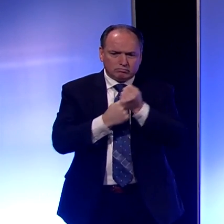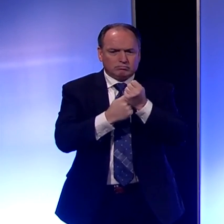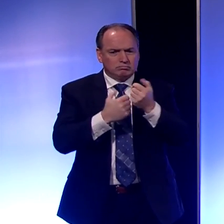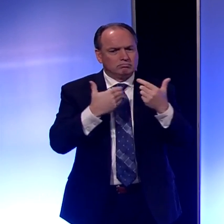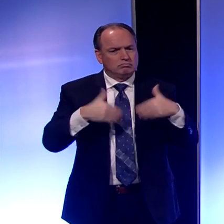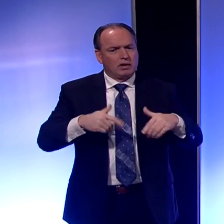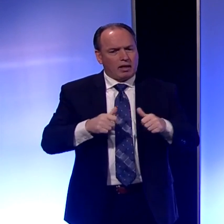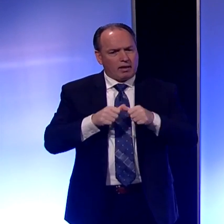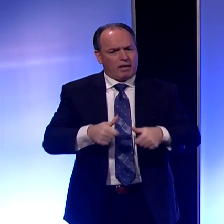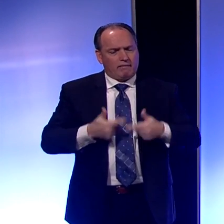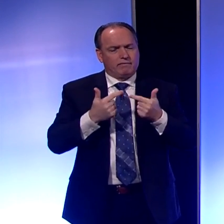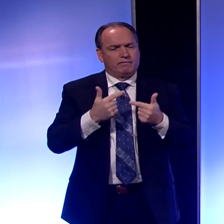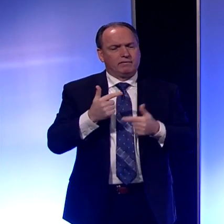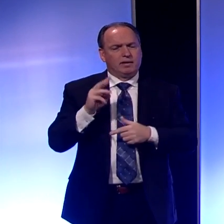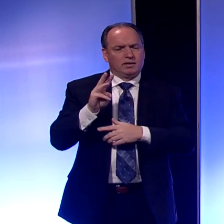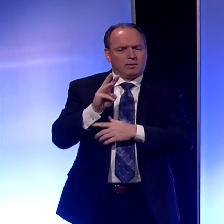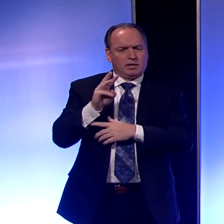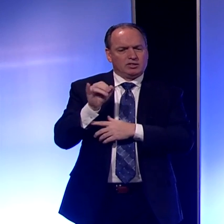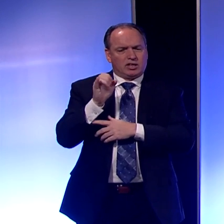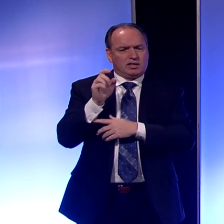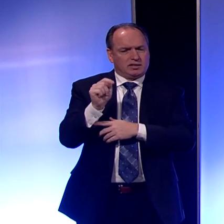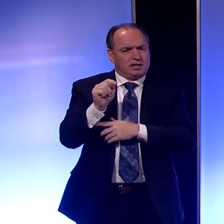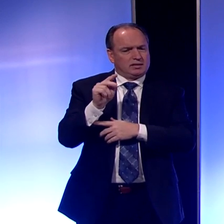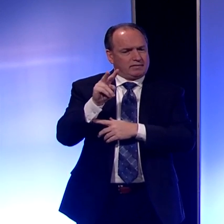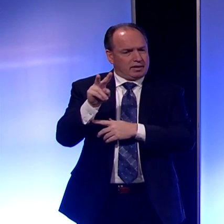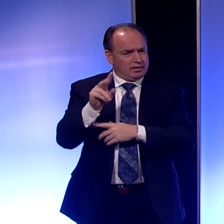WSE or I'm sorry, WJET TV.